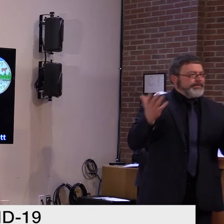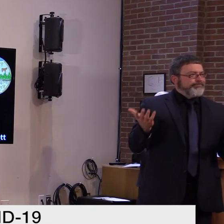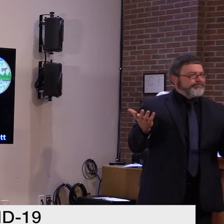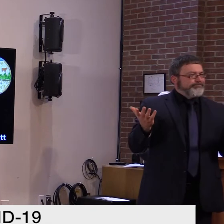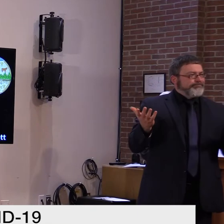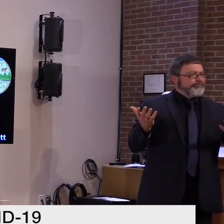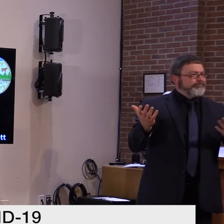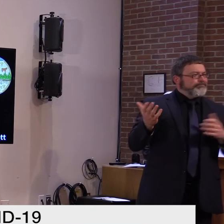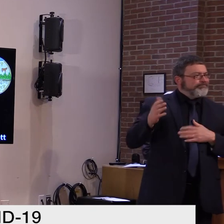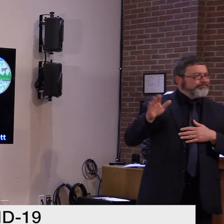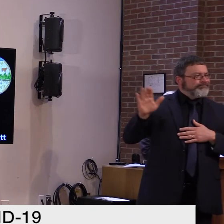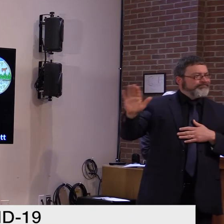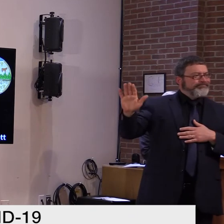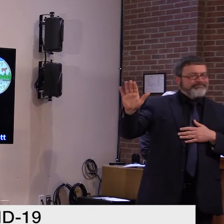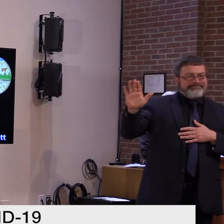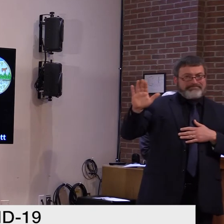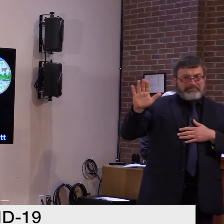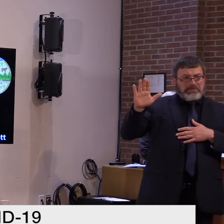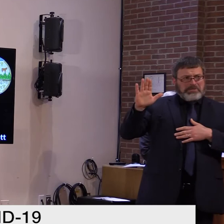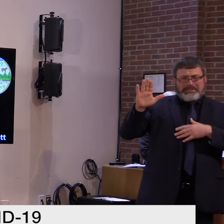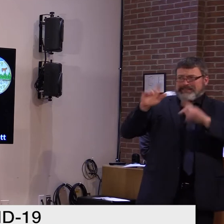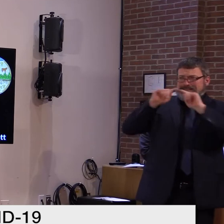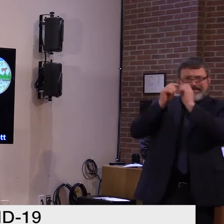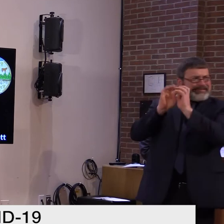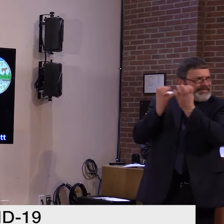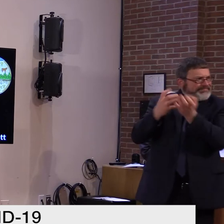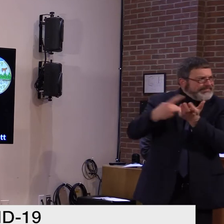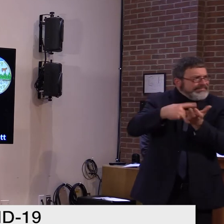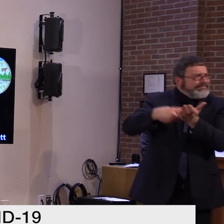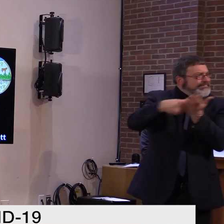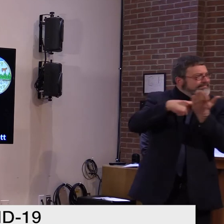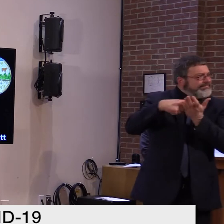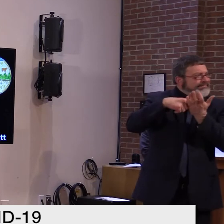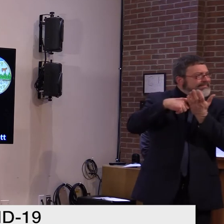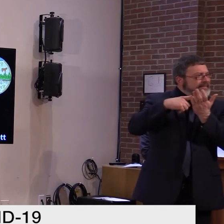a few more million dollars for business grants.